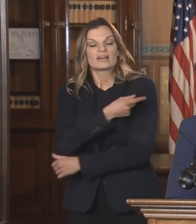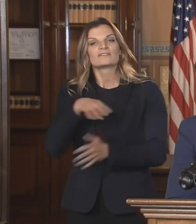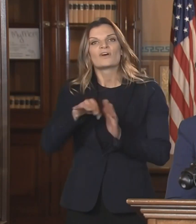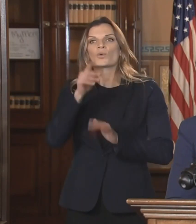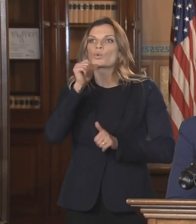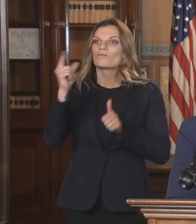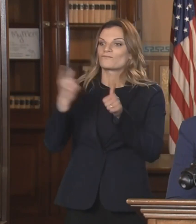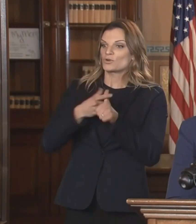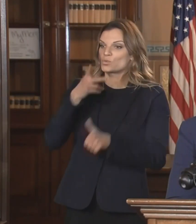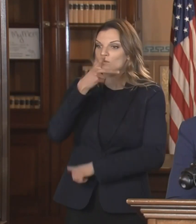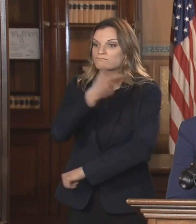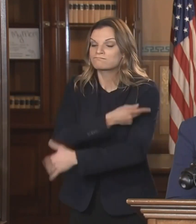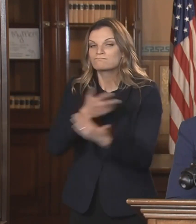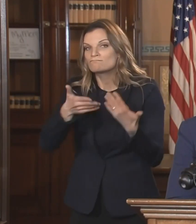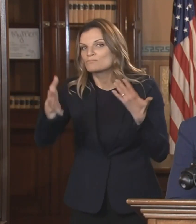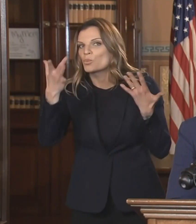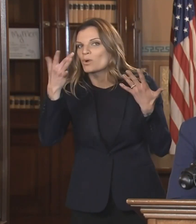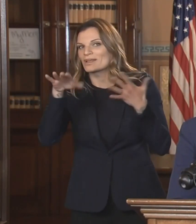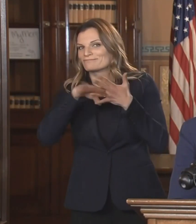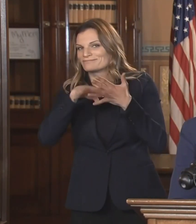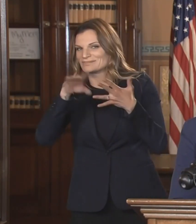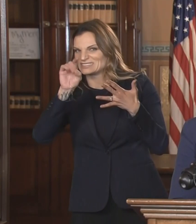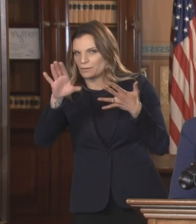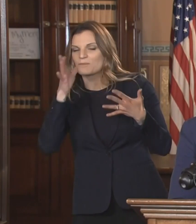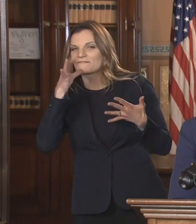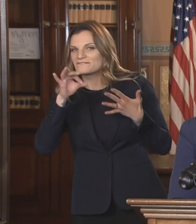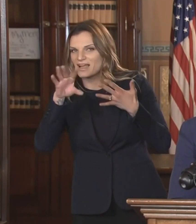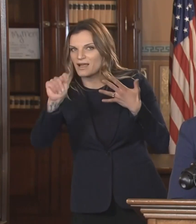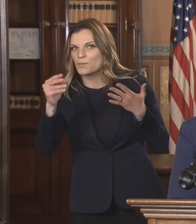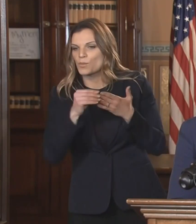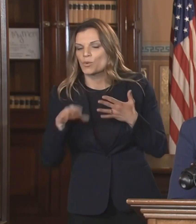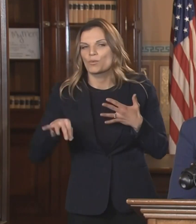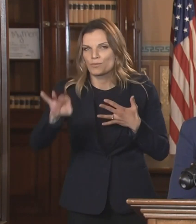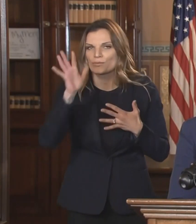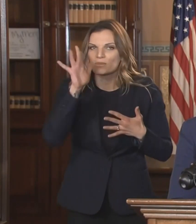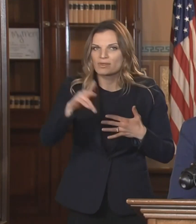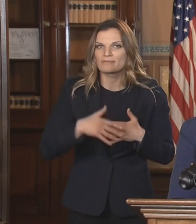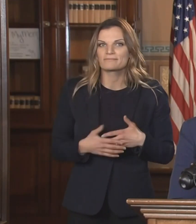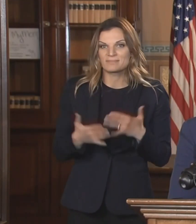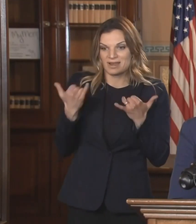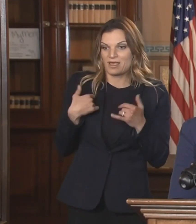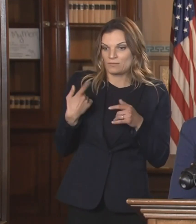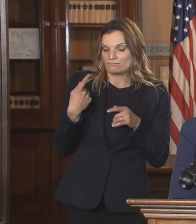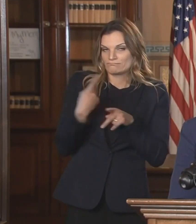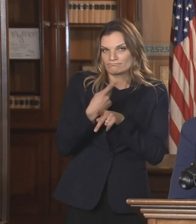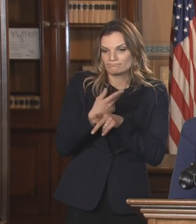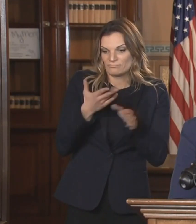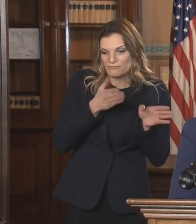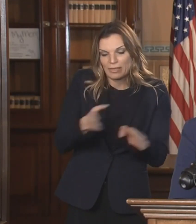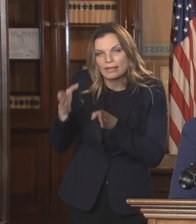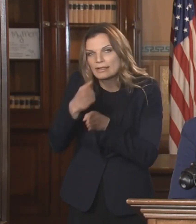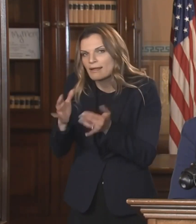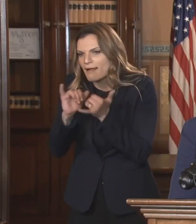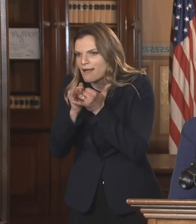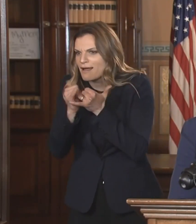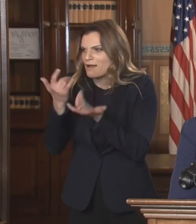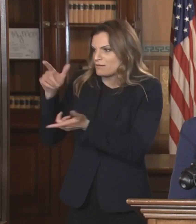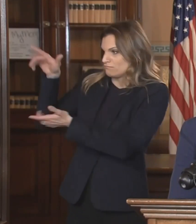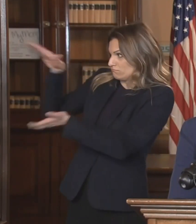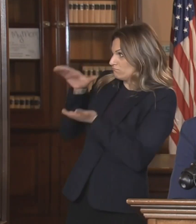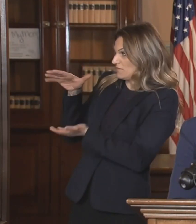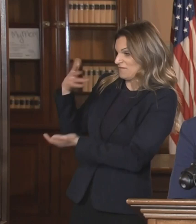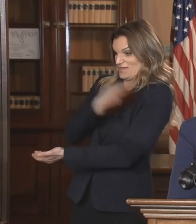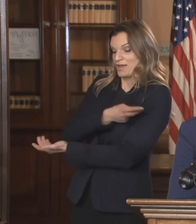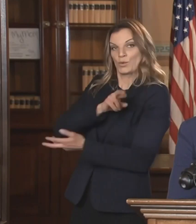that decision by the middle of December. We are actively working on plans for distribution when these vaccines